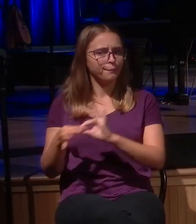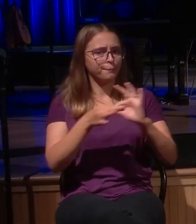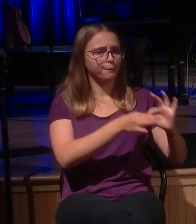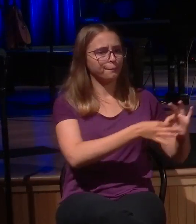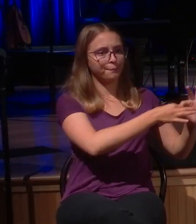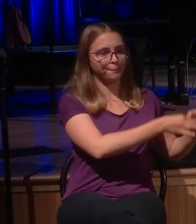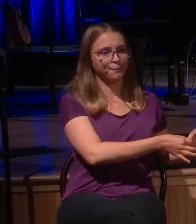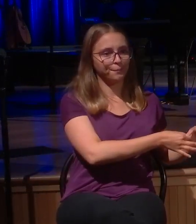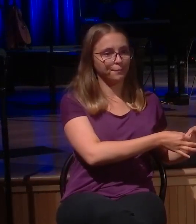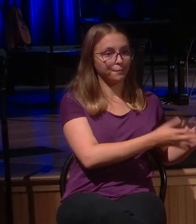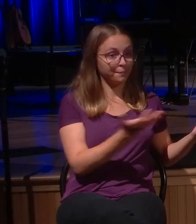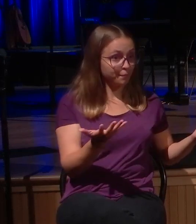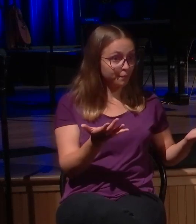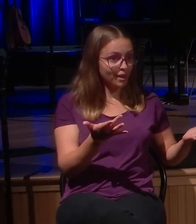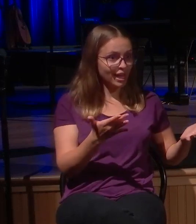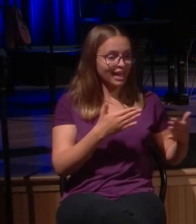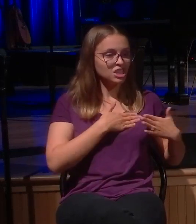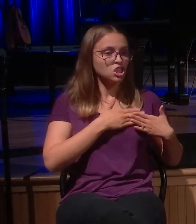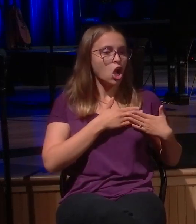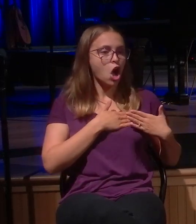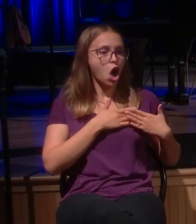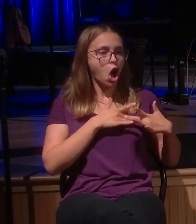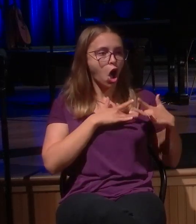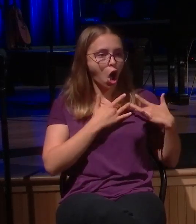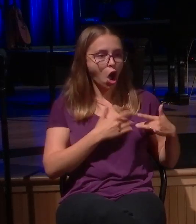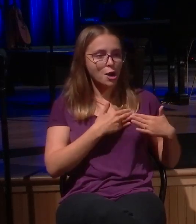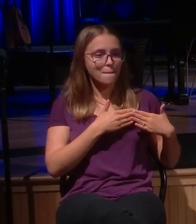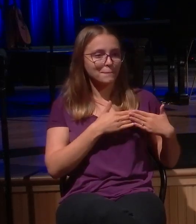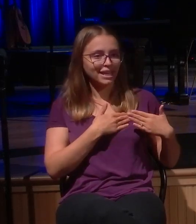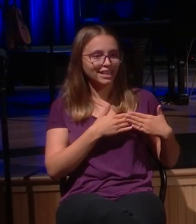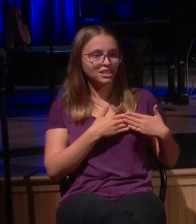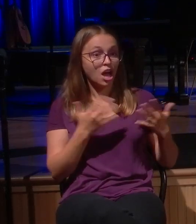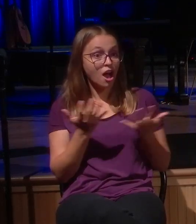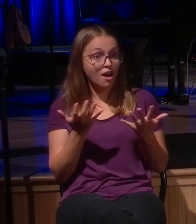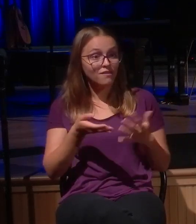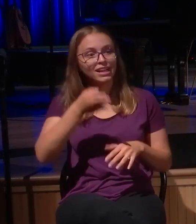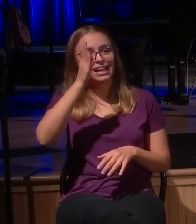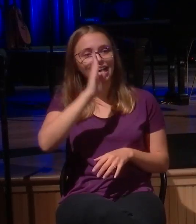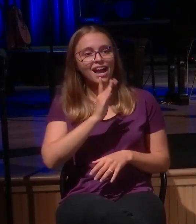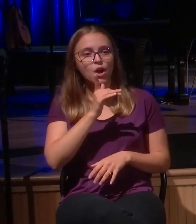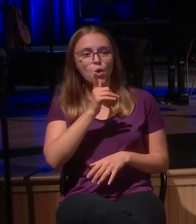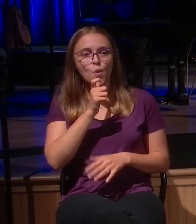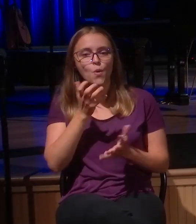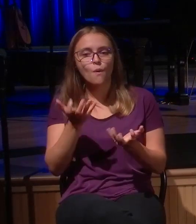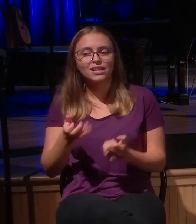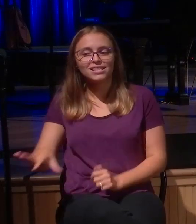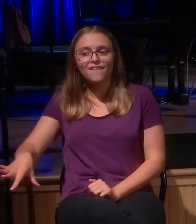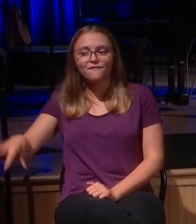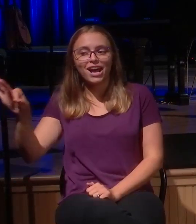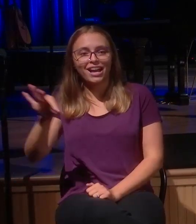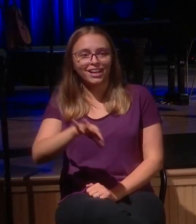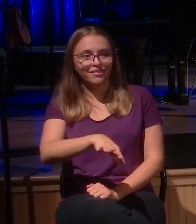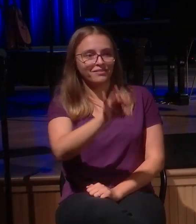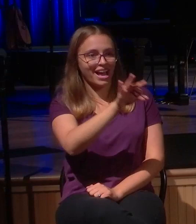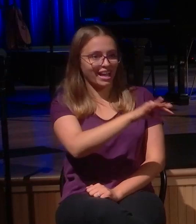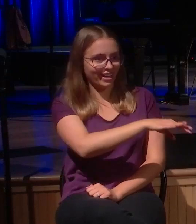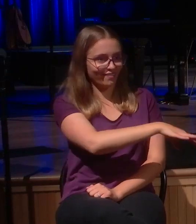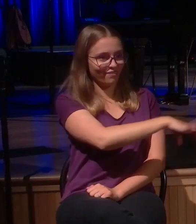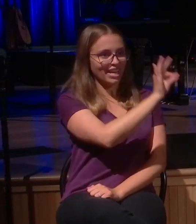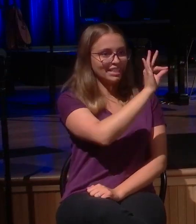that which is lost, to go after it. Take a look at this next graph. In the shepherd's case, who lost